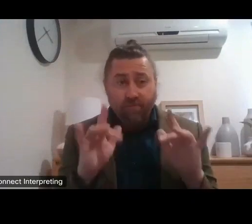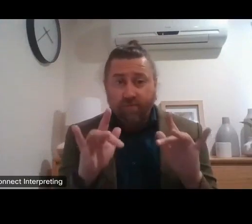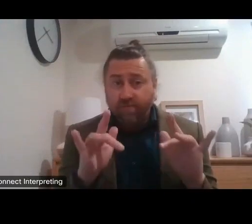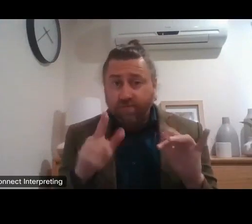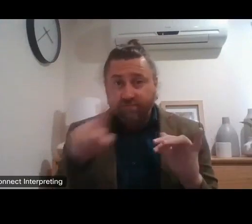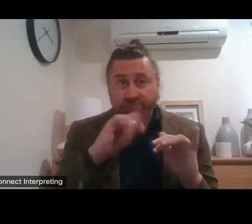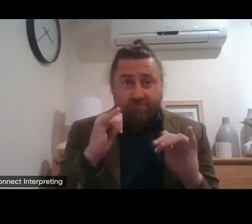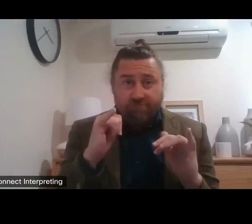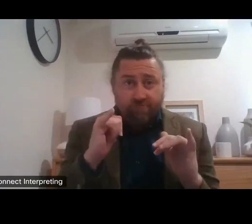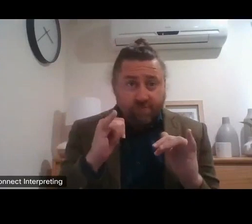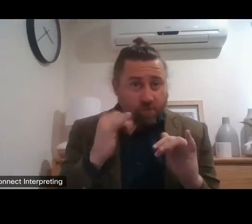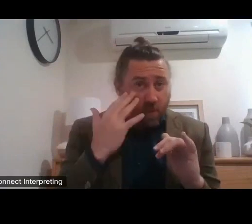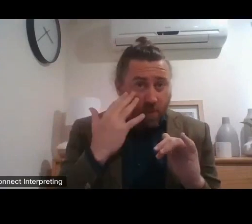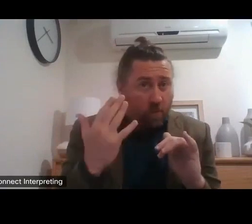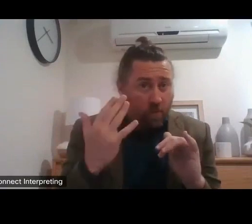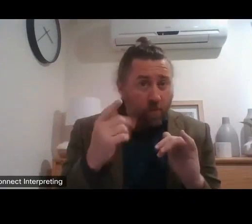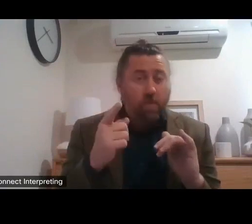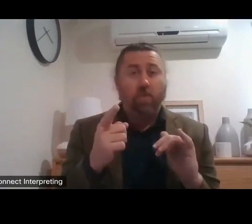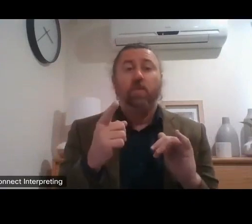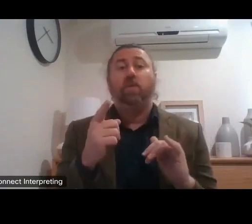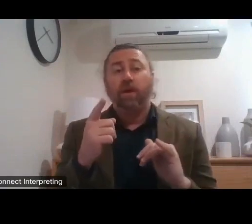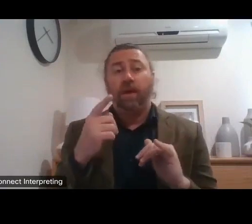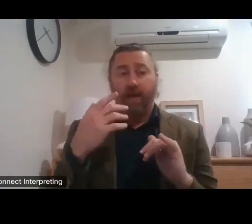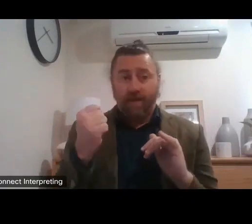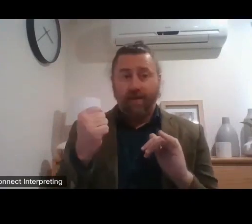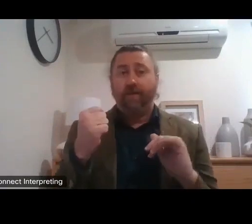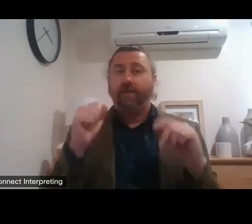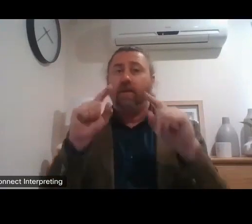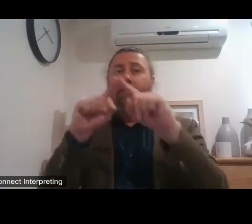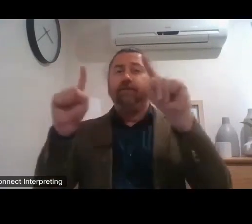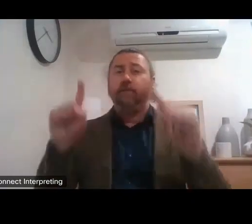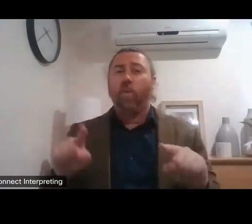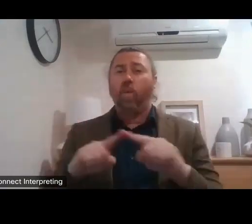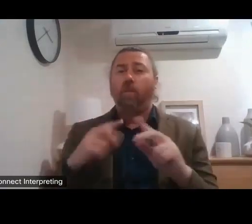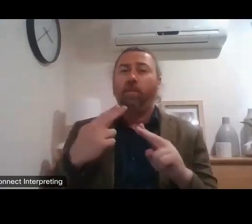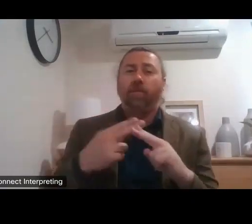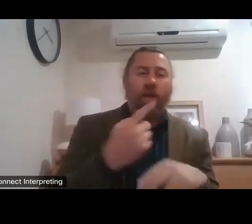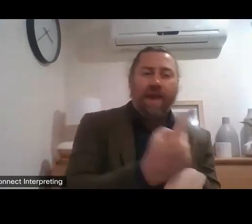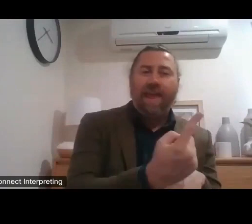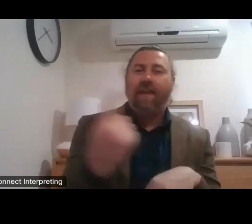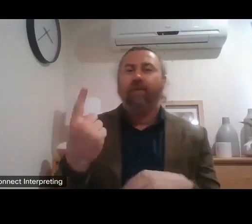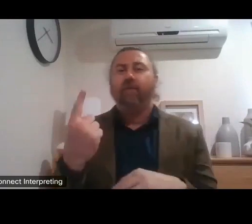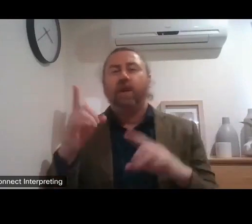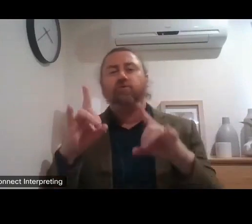a, there has been a form on the Everish Australian Counts website where we have received